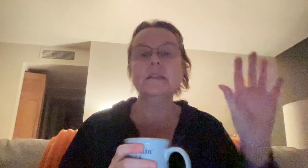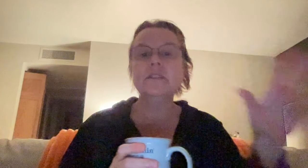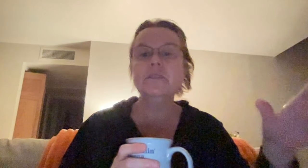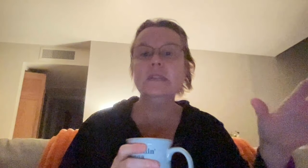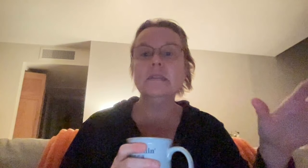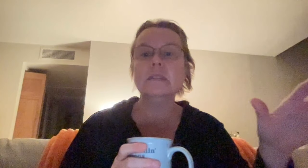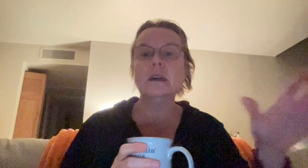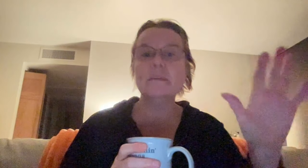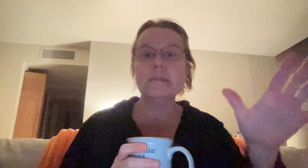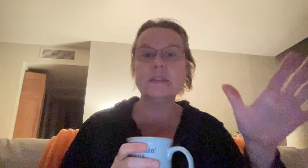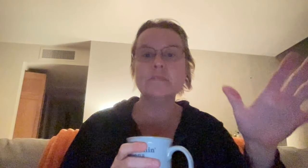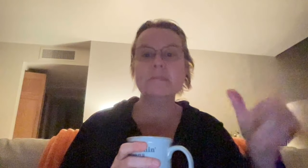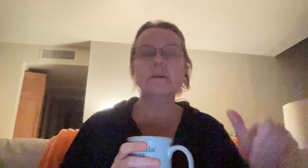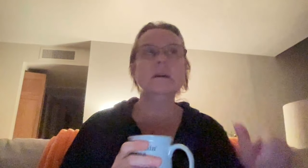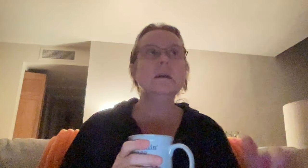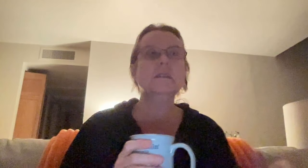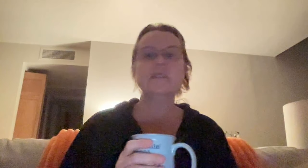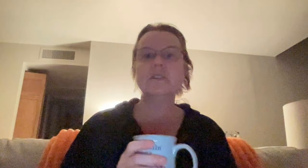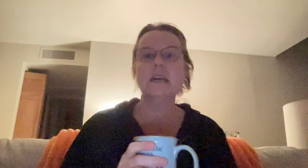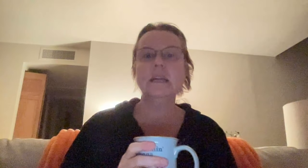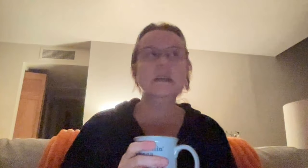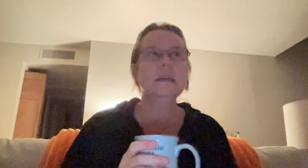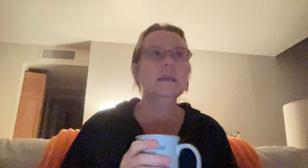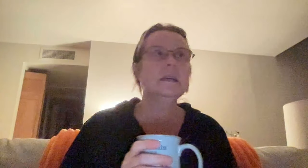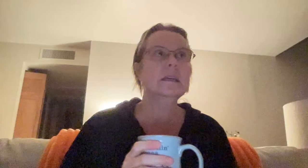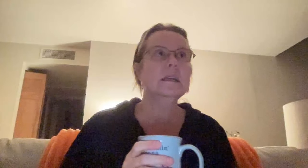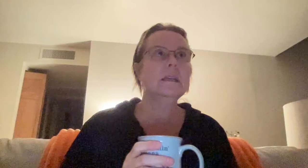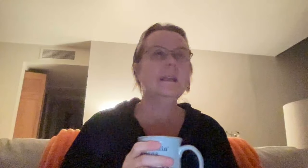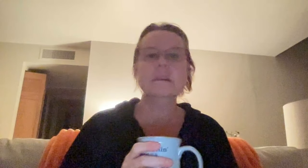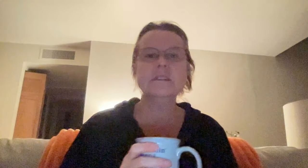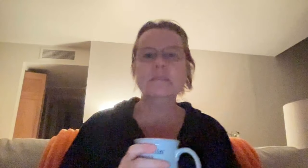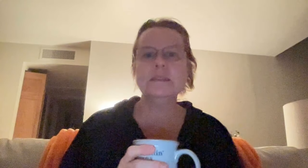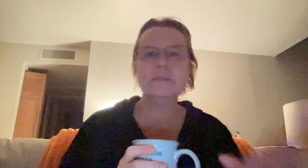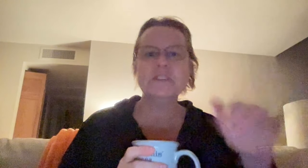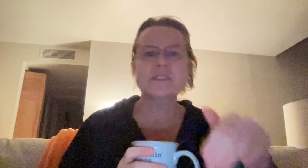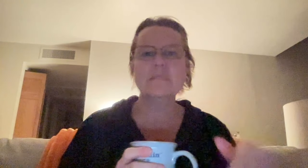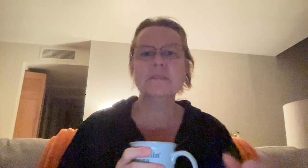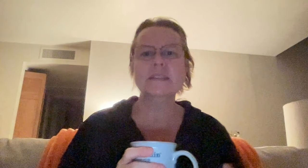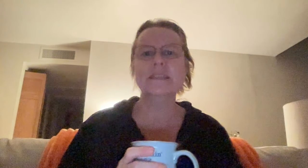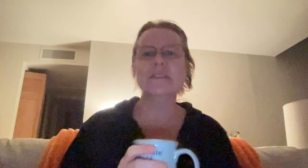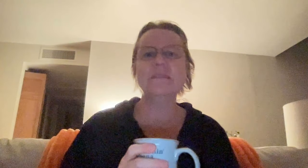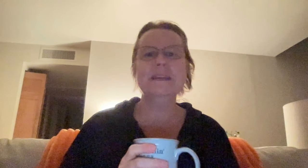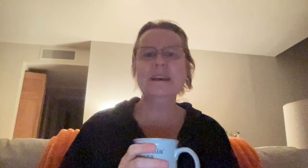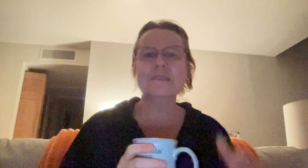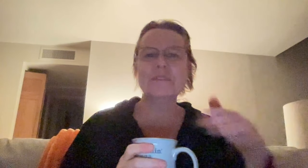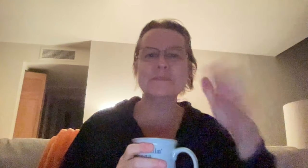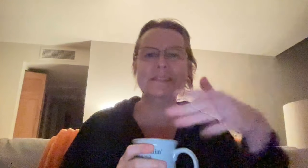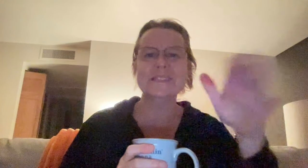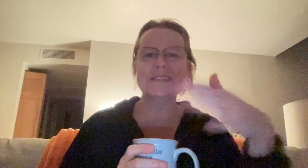intuitives are big picture people. So they're like, yeah, just give me some pictures and I'll put that together. I'm not counting all those pieces. I